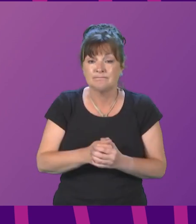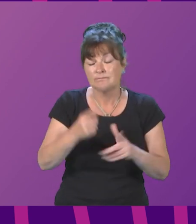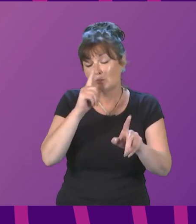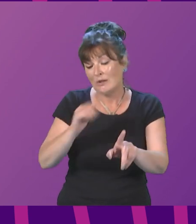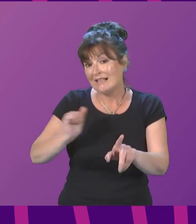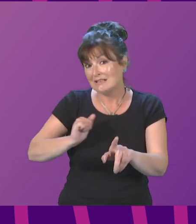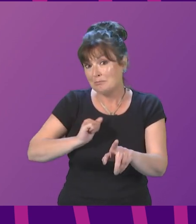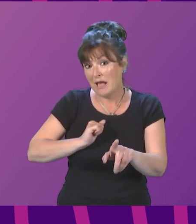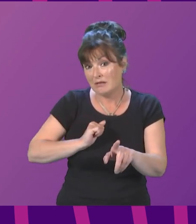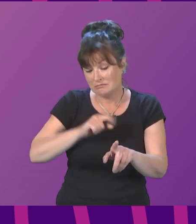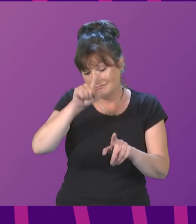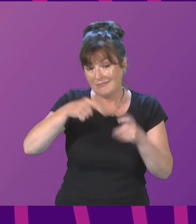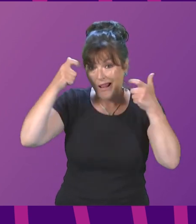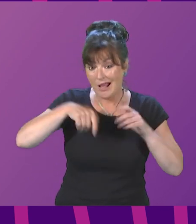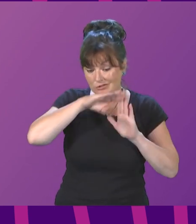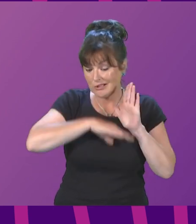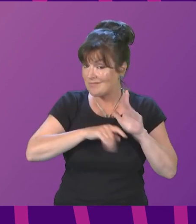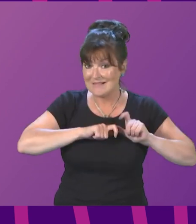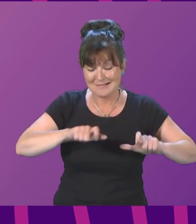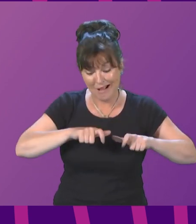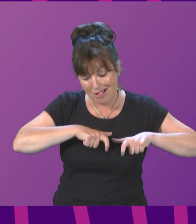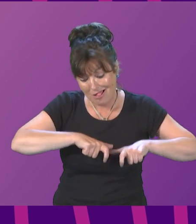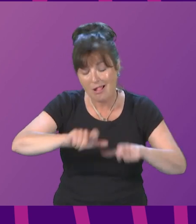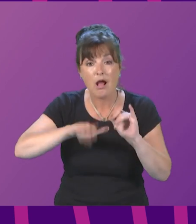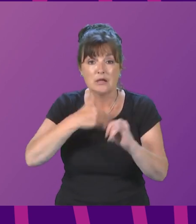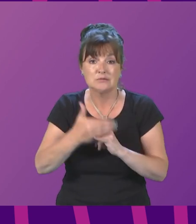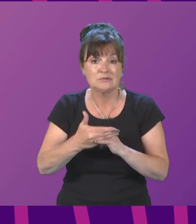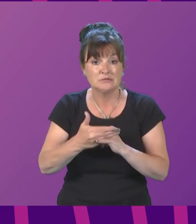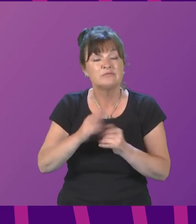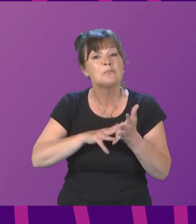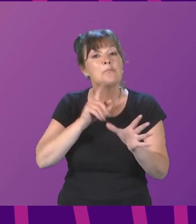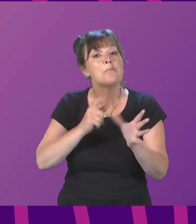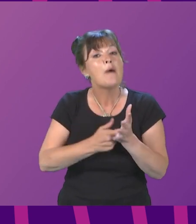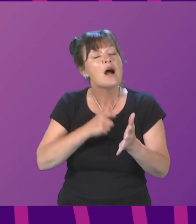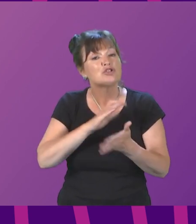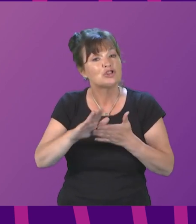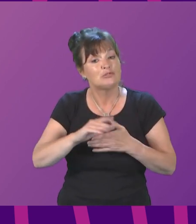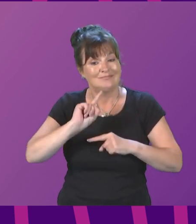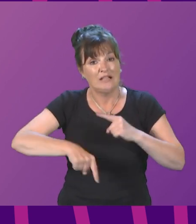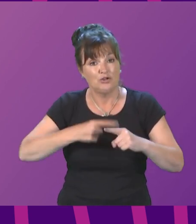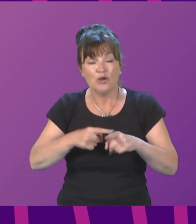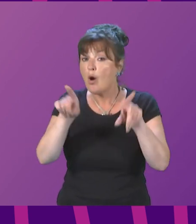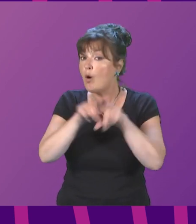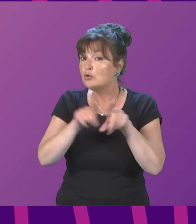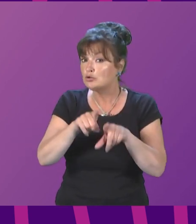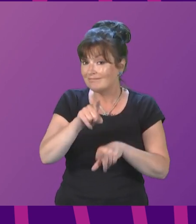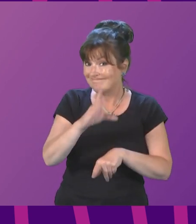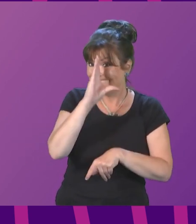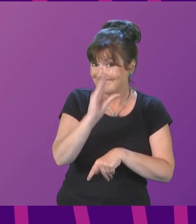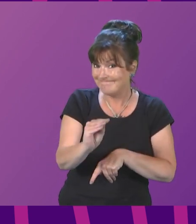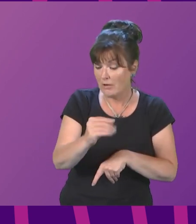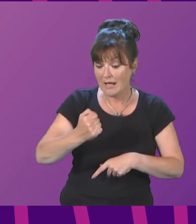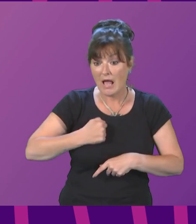at least the end of March next year. And crucially, I can confirm that we will time the emergency legislation